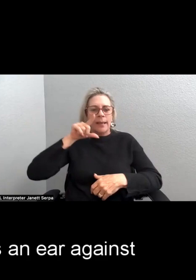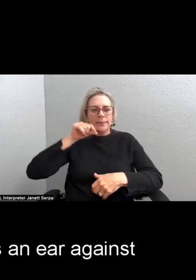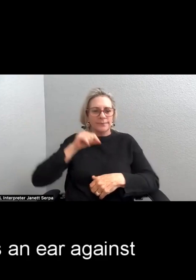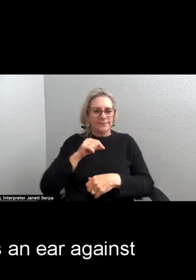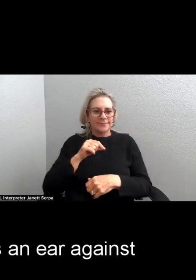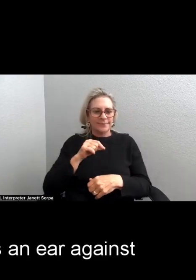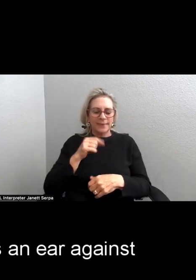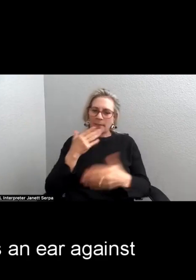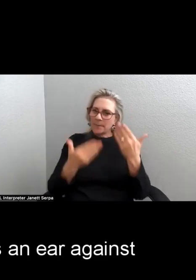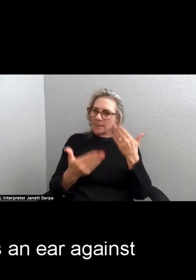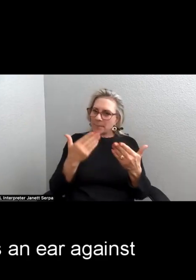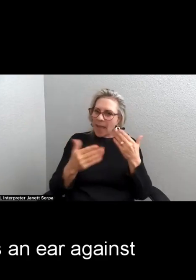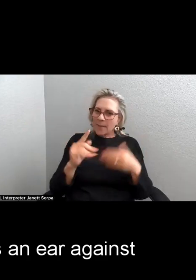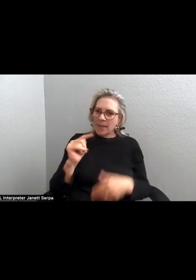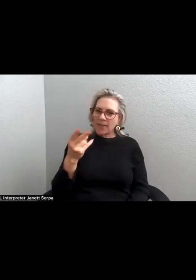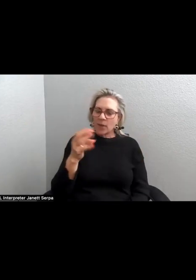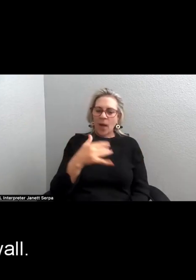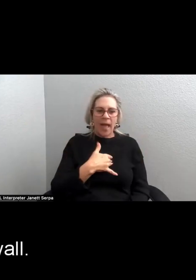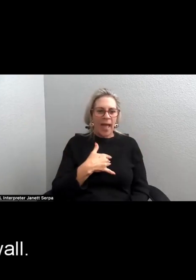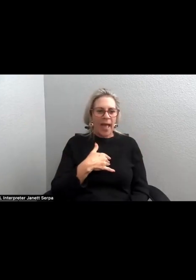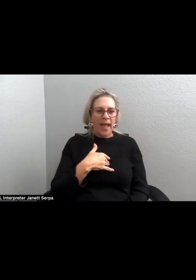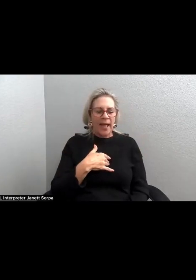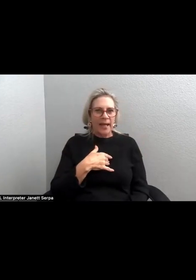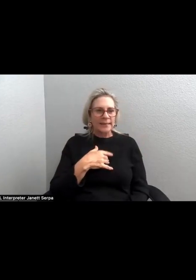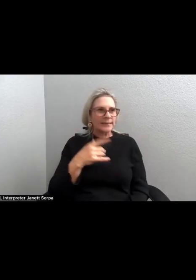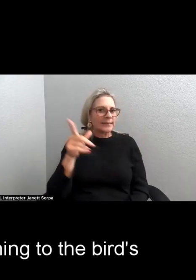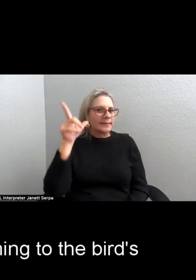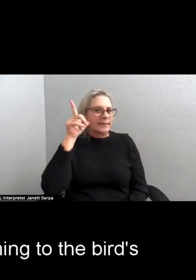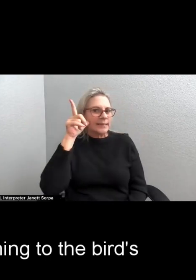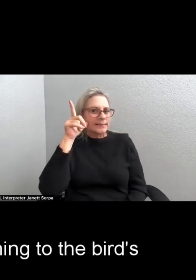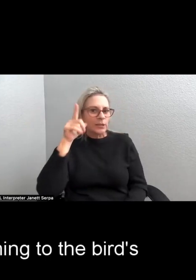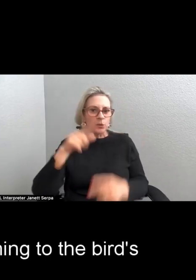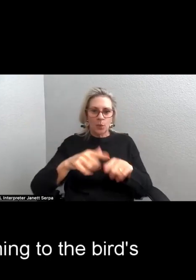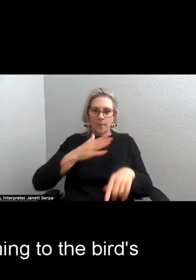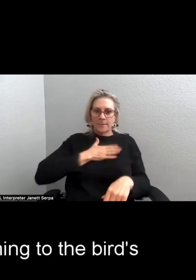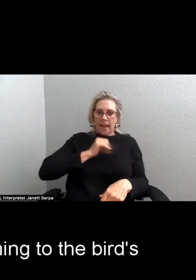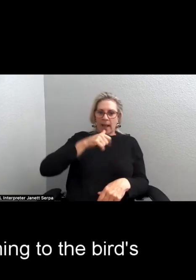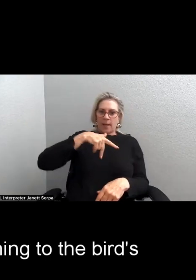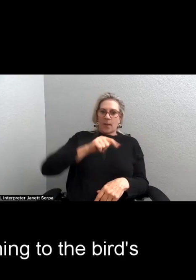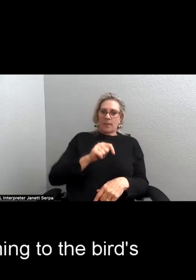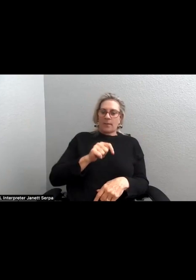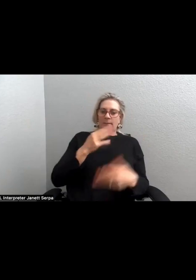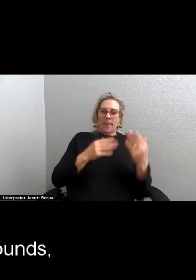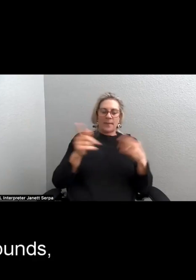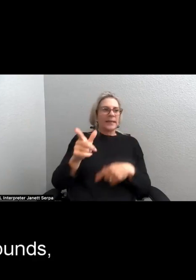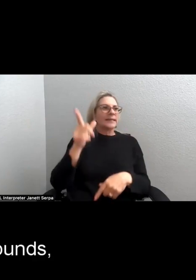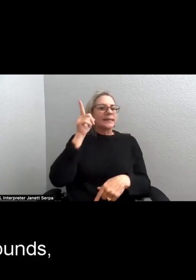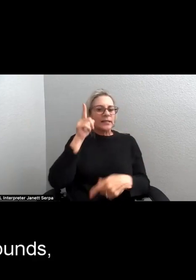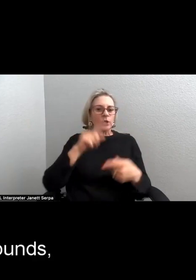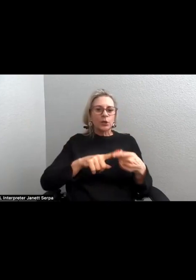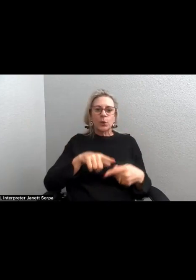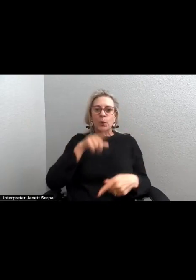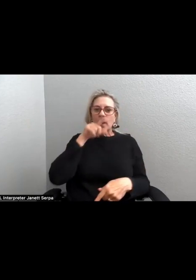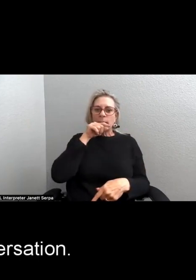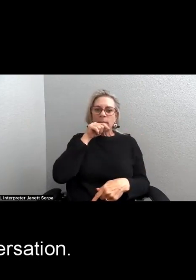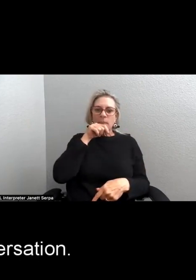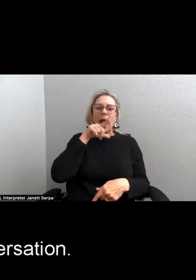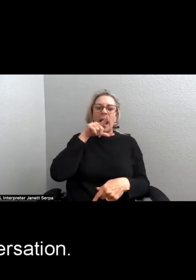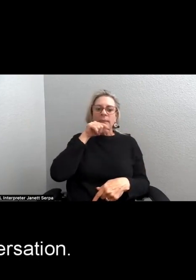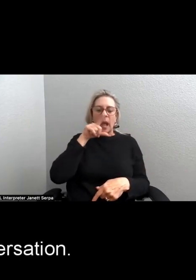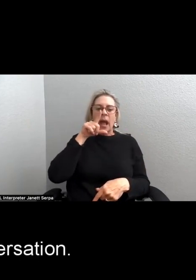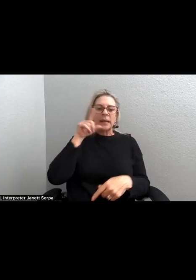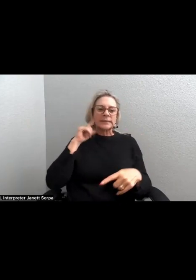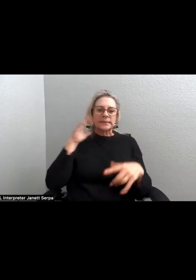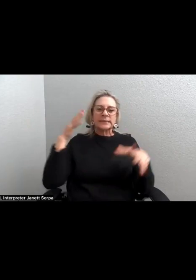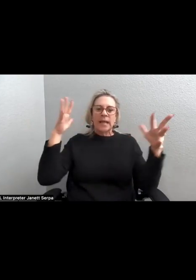Maybe Theo has an ear against his wall. Maybe he's listening to the bird's shrill sounds, this